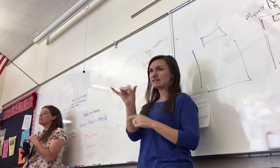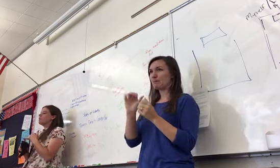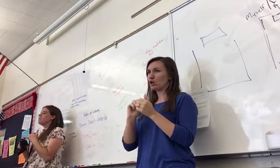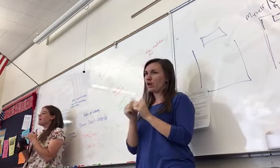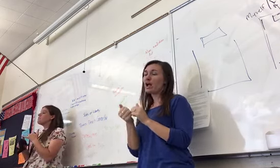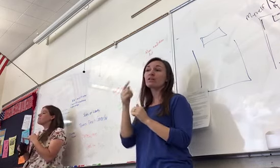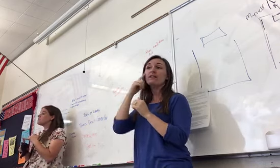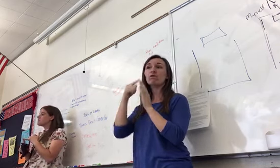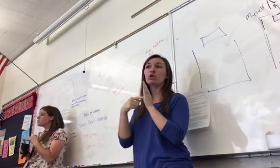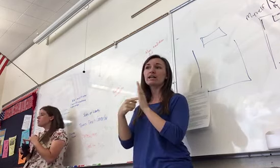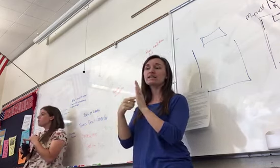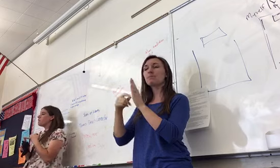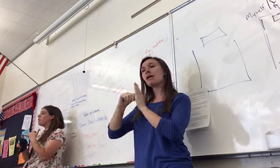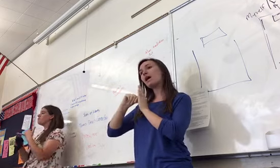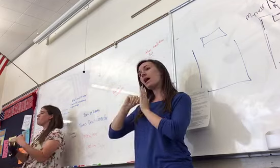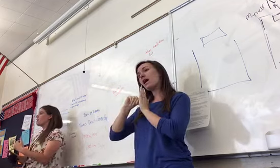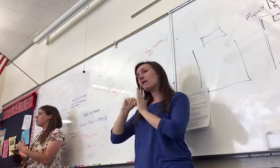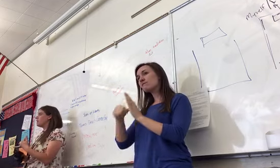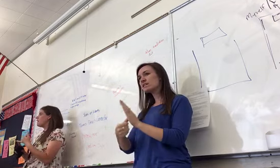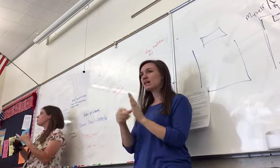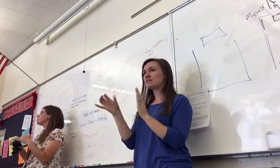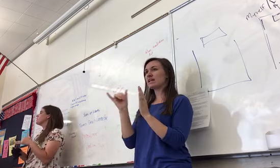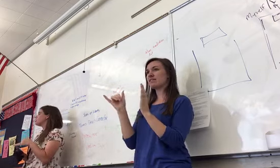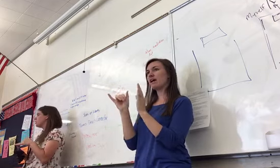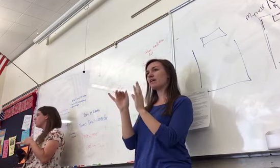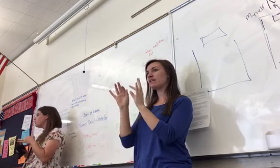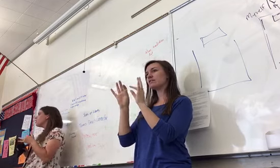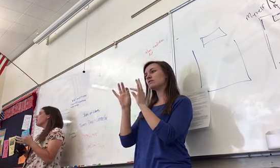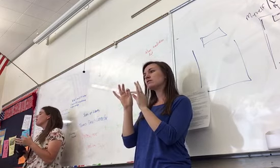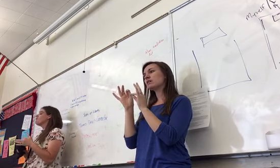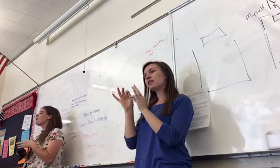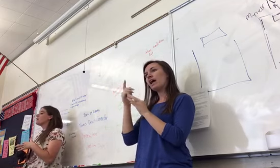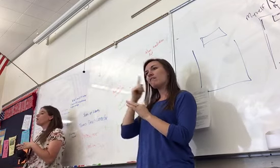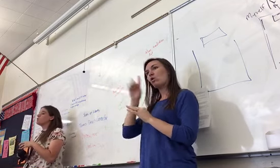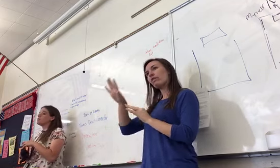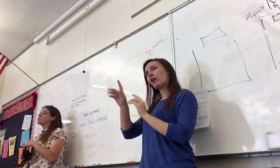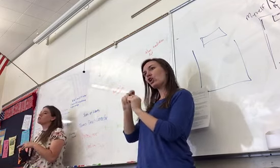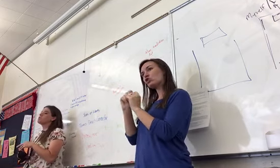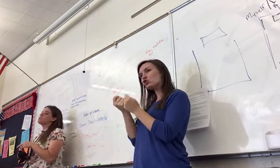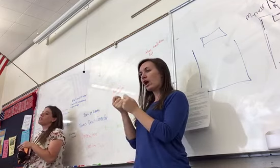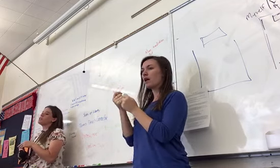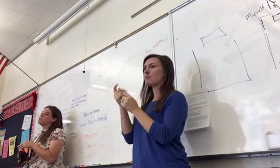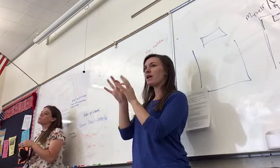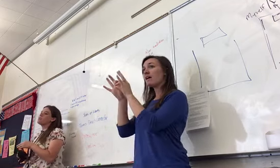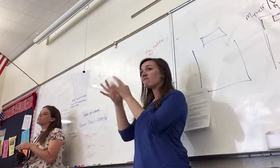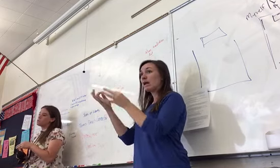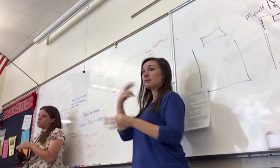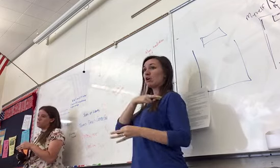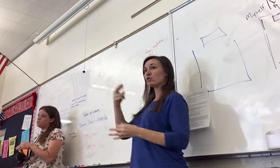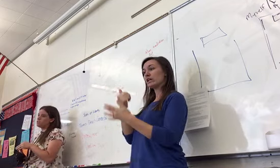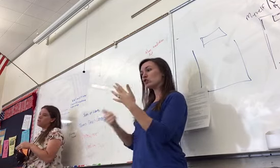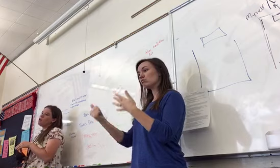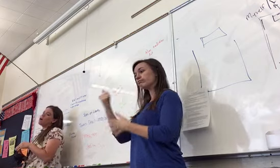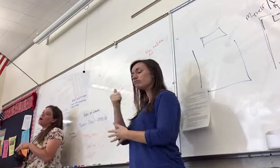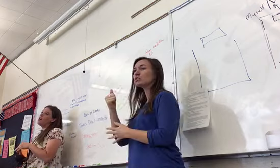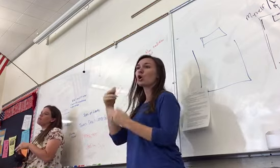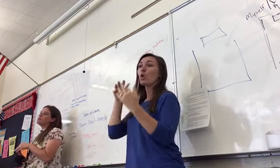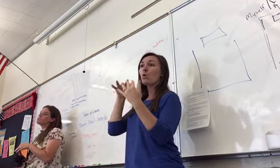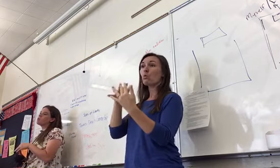the emphasis is going to be on family and religion. Fighting only occurs if they need resources. It's